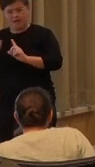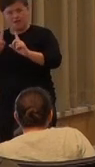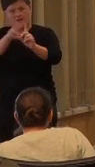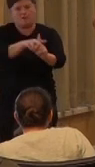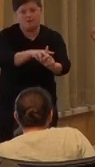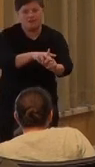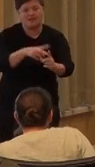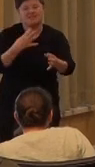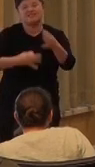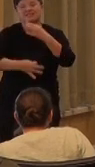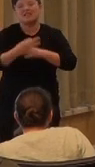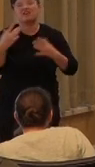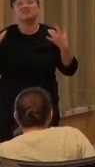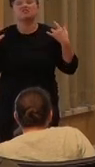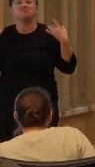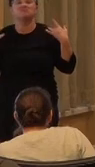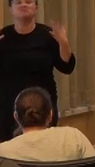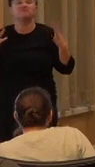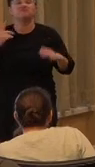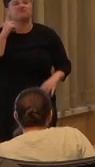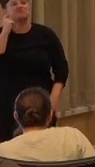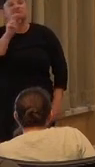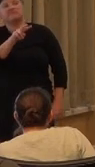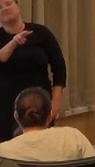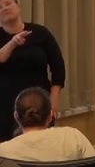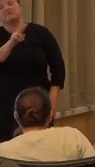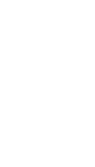passively or cynically sitting by.